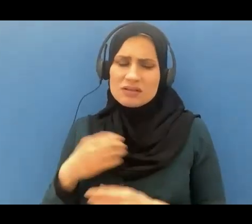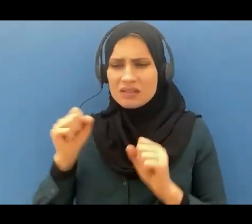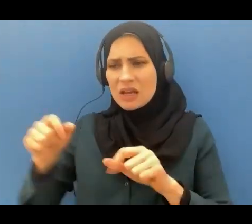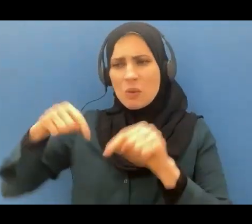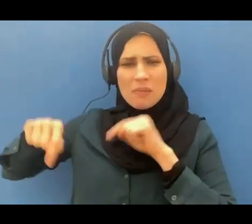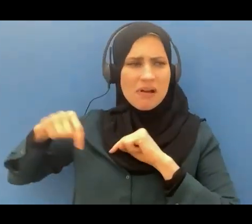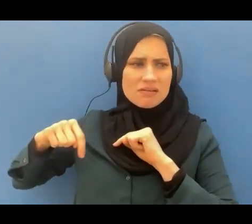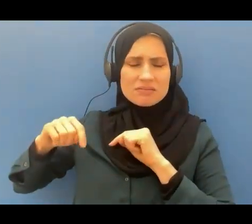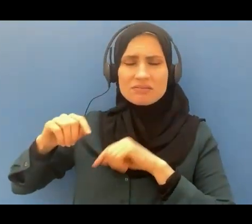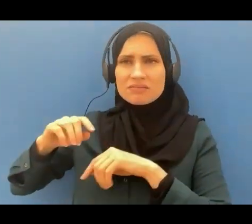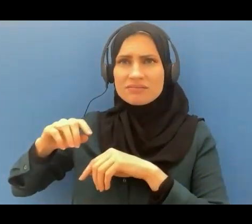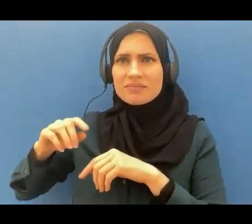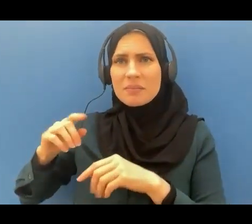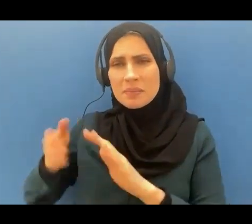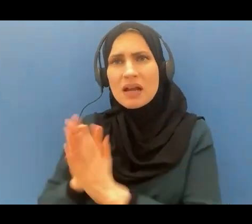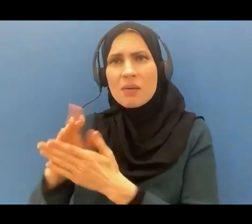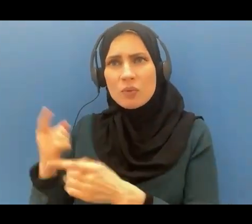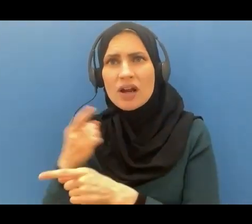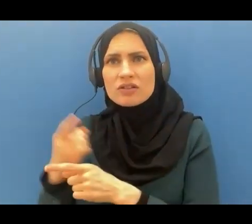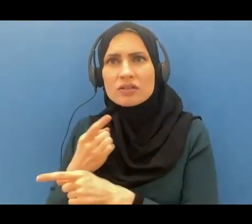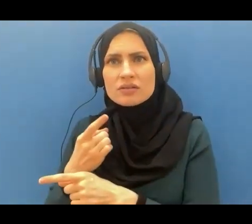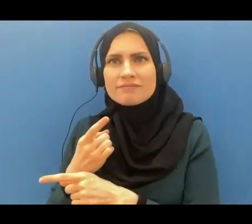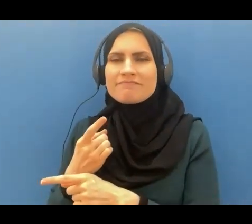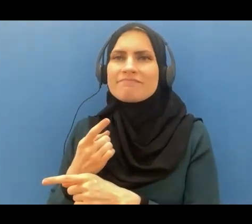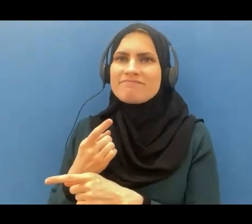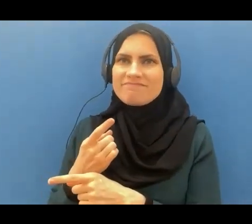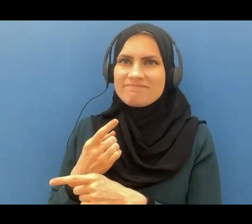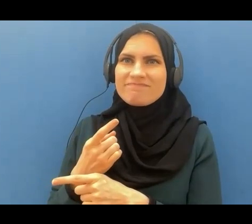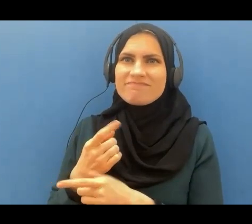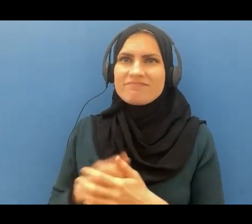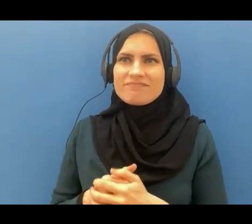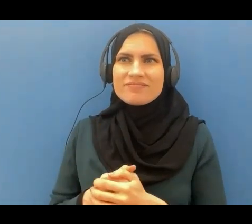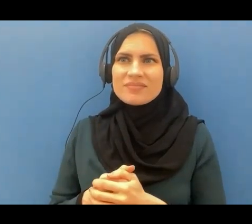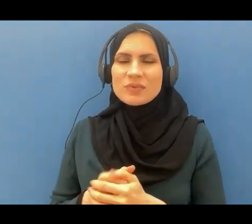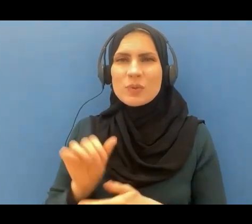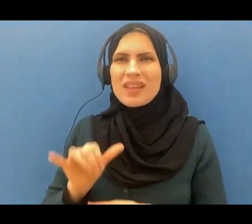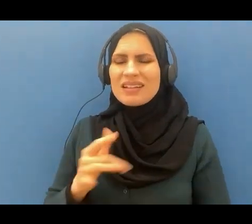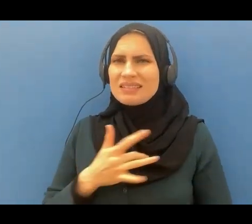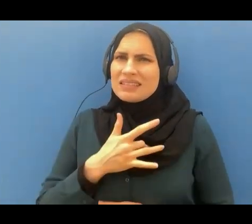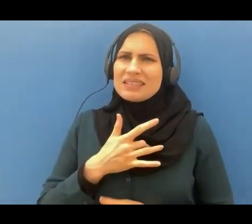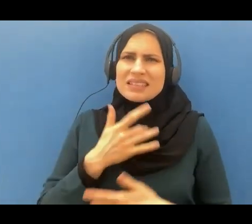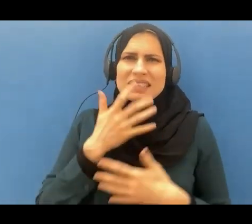so Allah answers all of those false regrets useless regrets